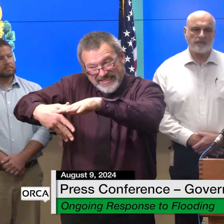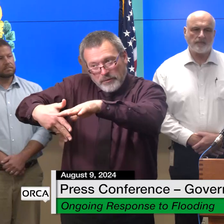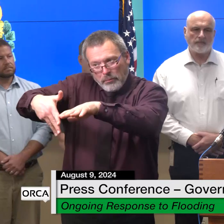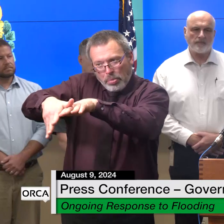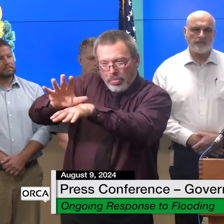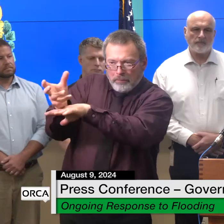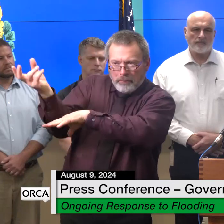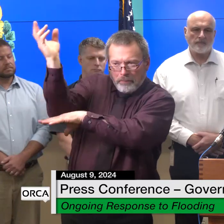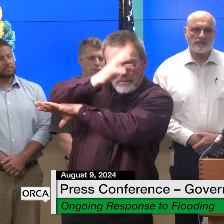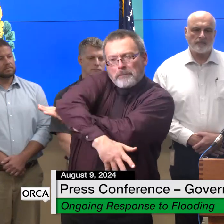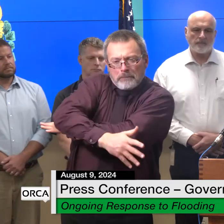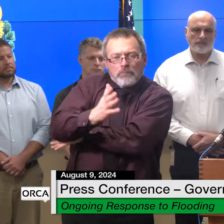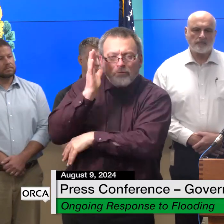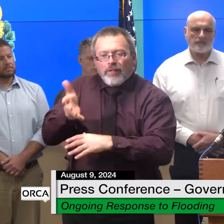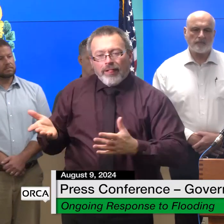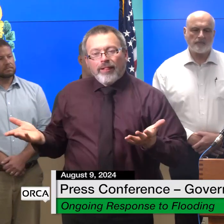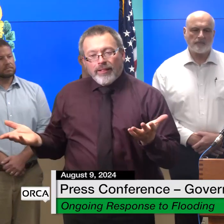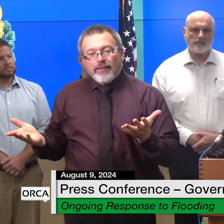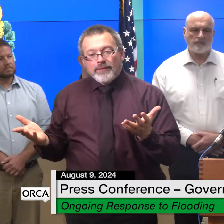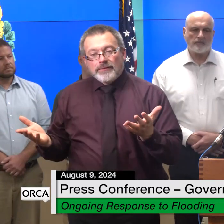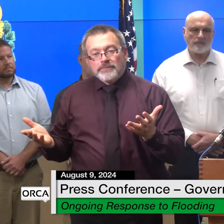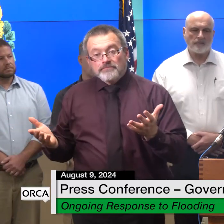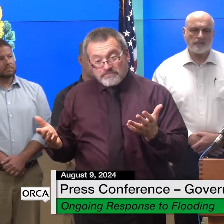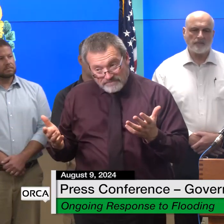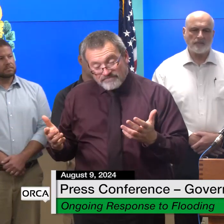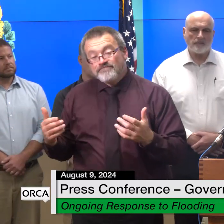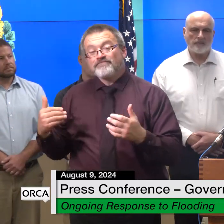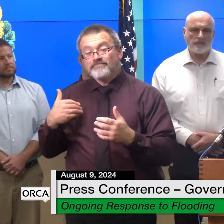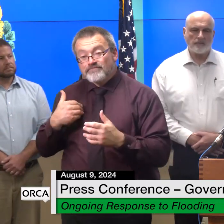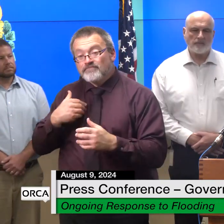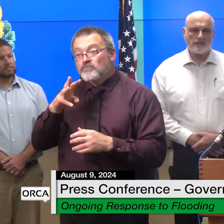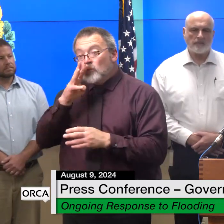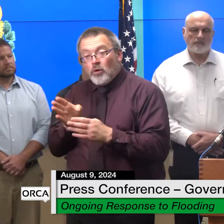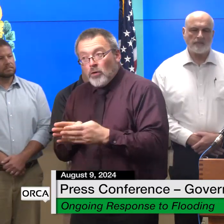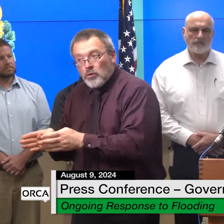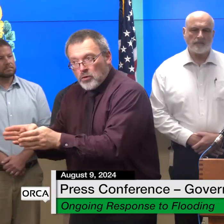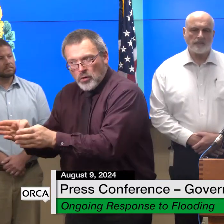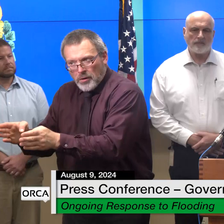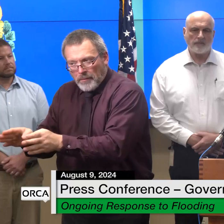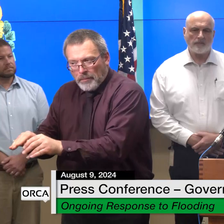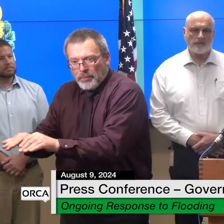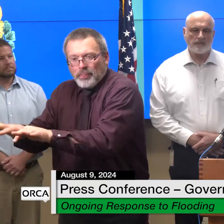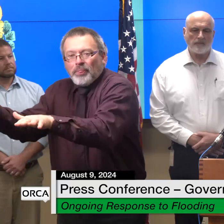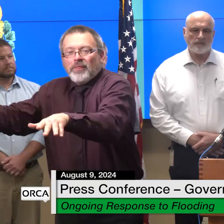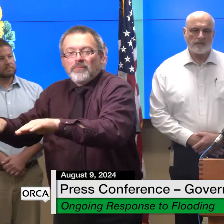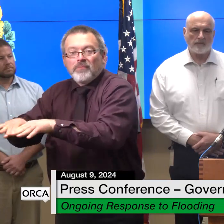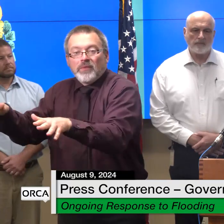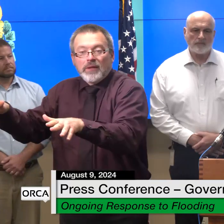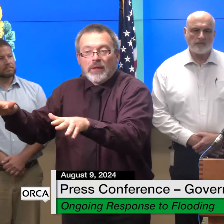been eroded and water may run in atypical and unexpected ways